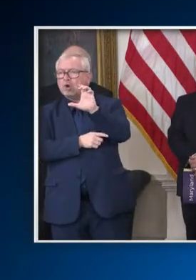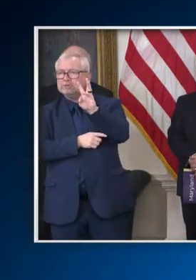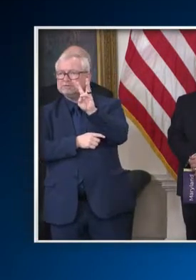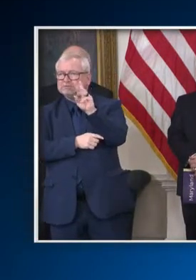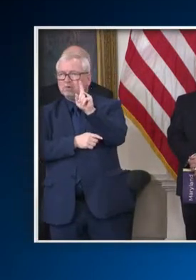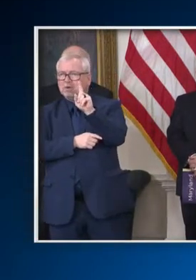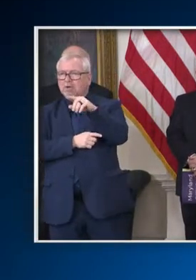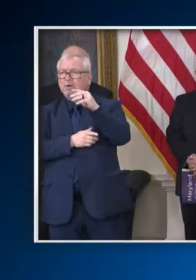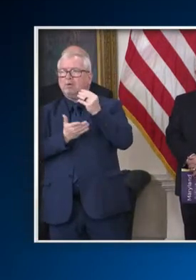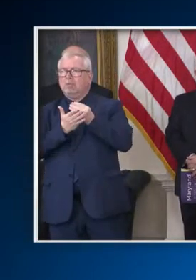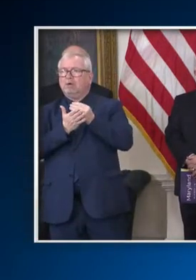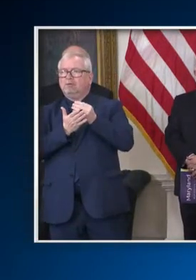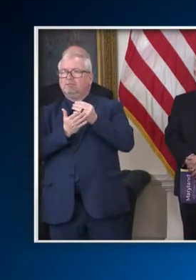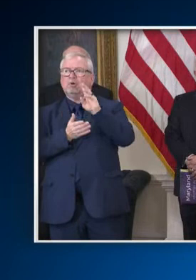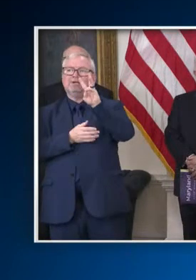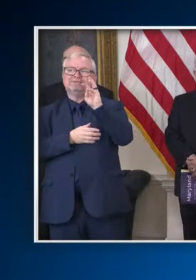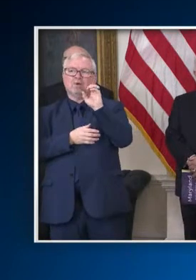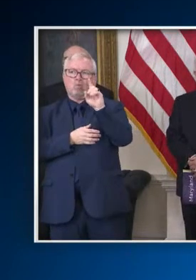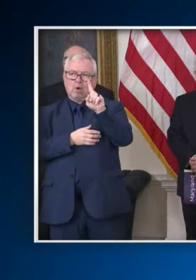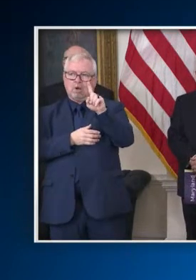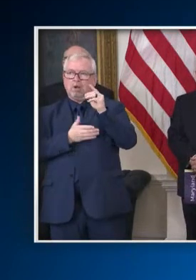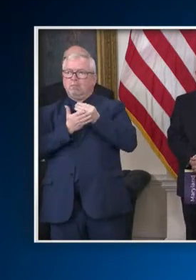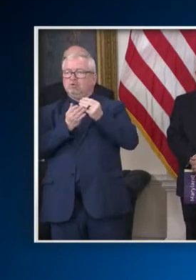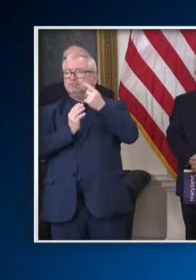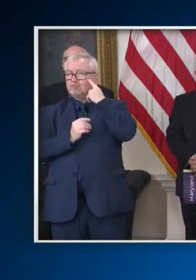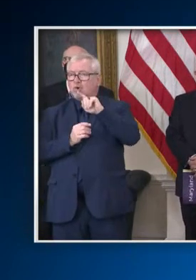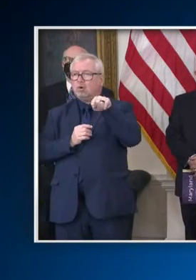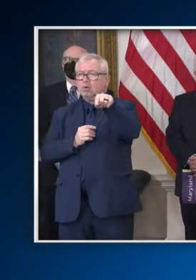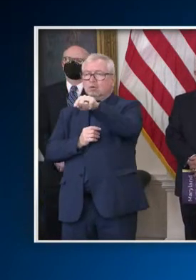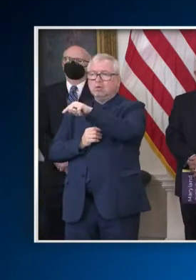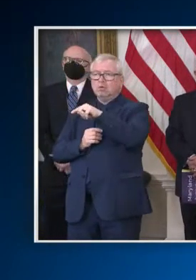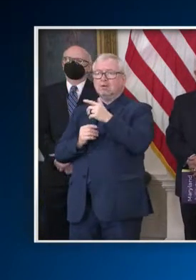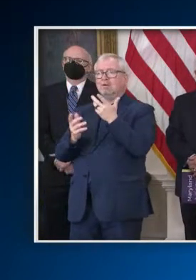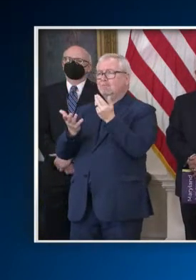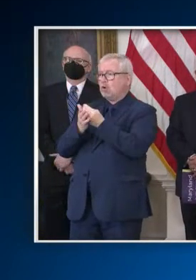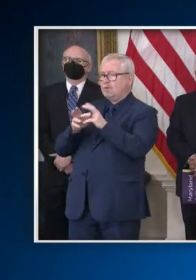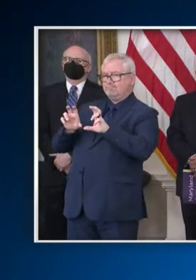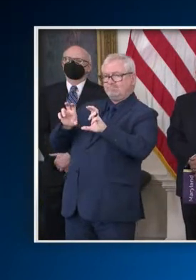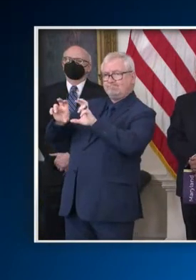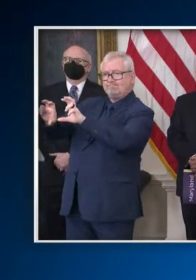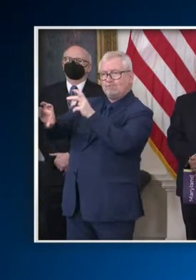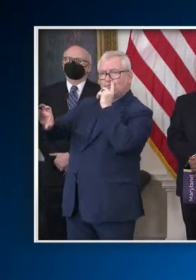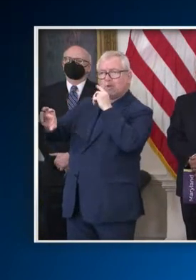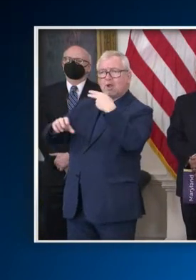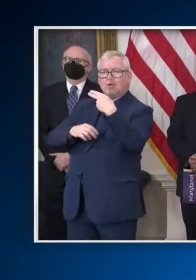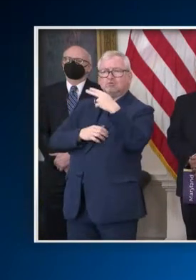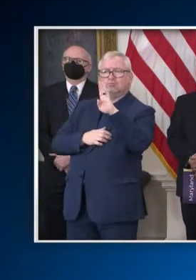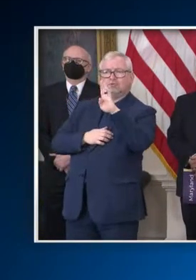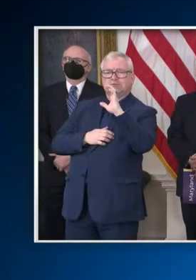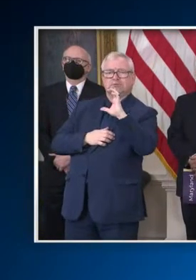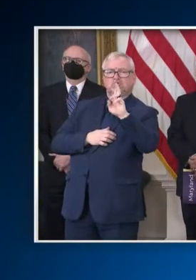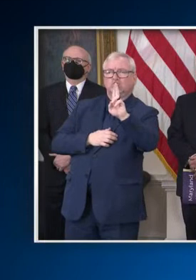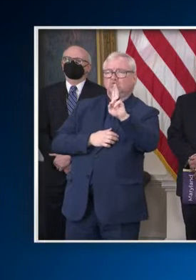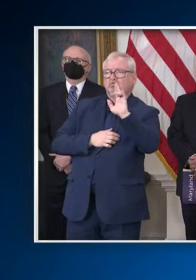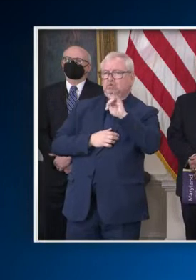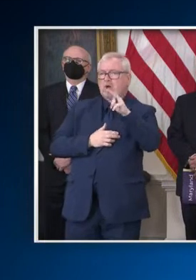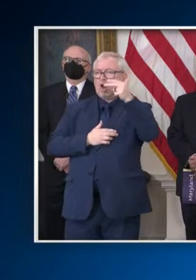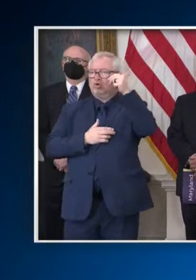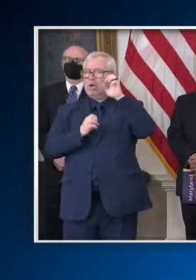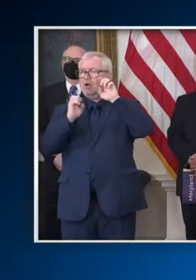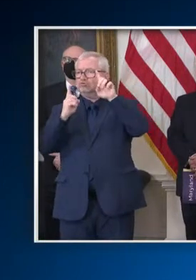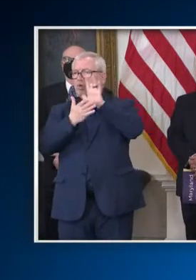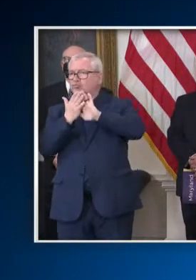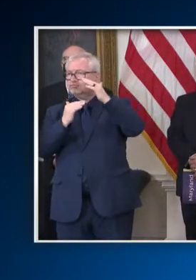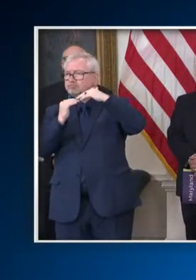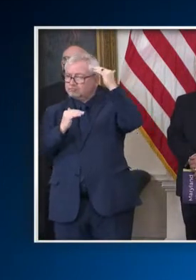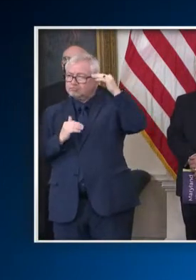including larger new investments for all of our HBCUs. We're also providing record funding for our community